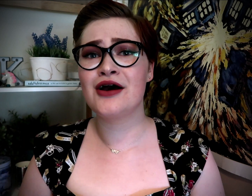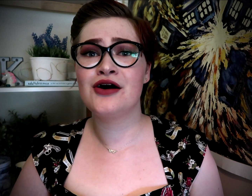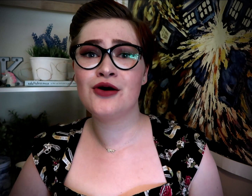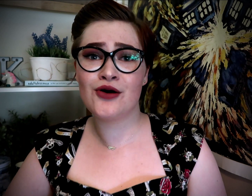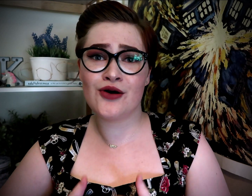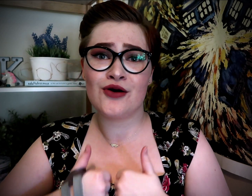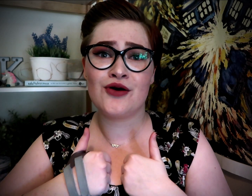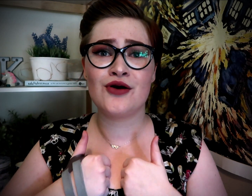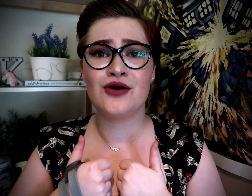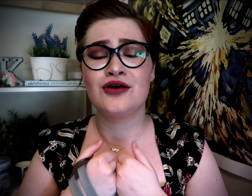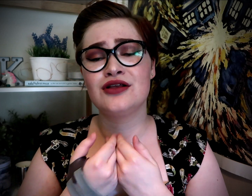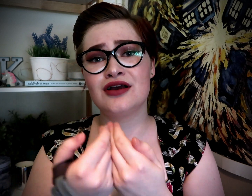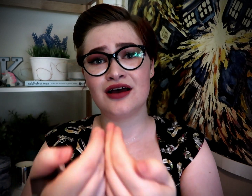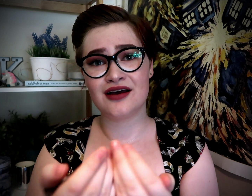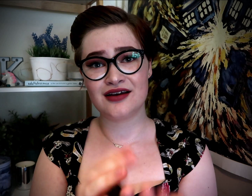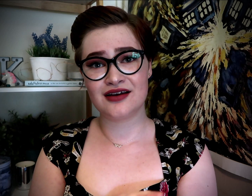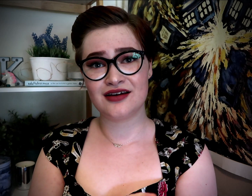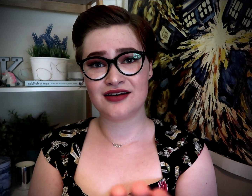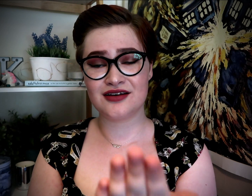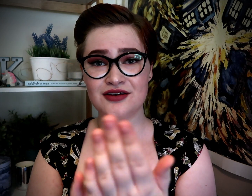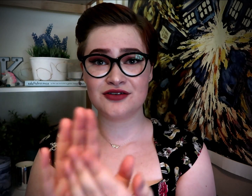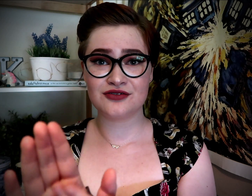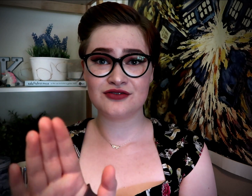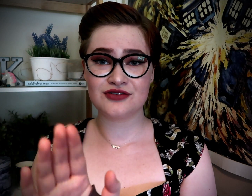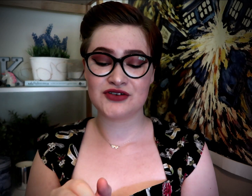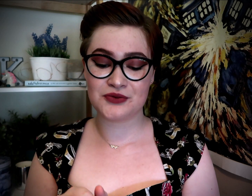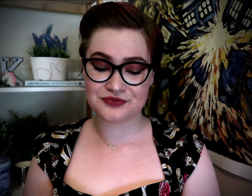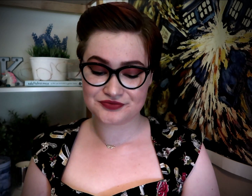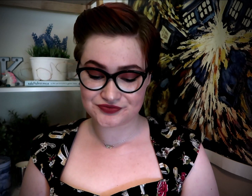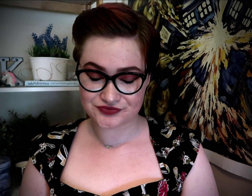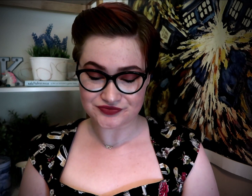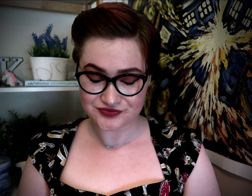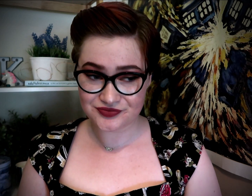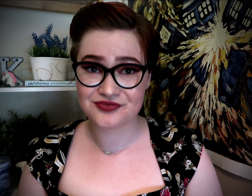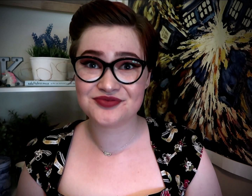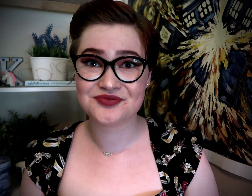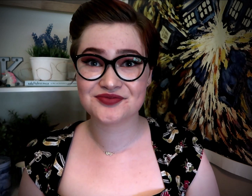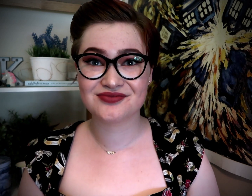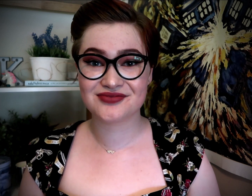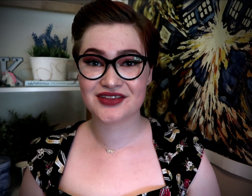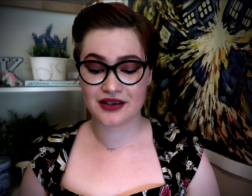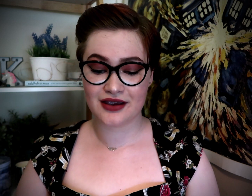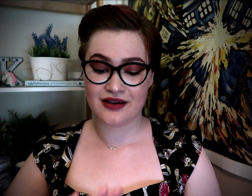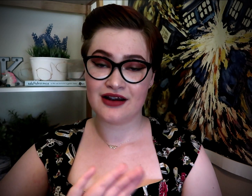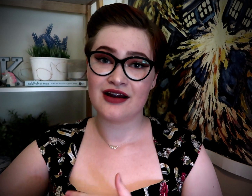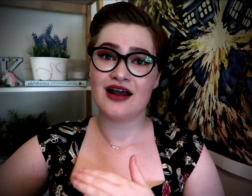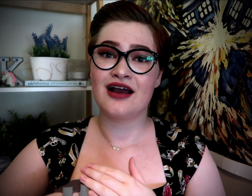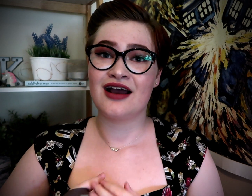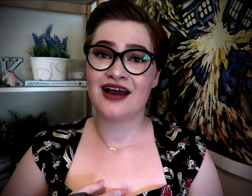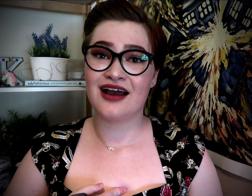whole life too Oh, for I